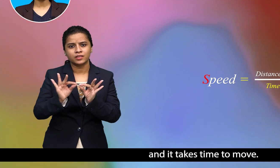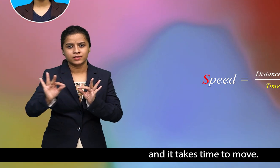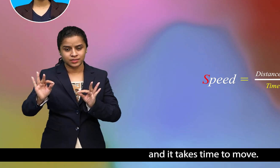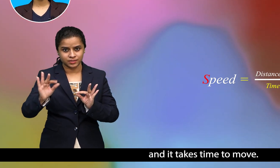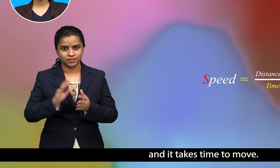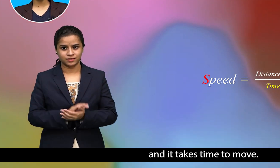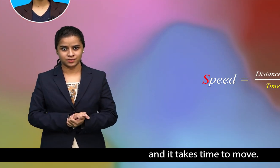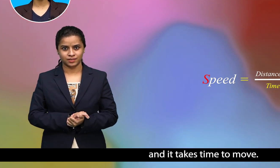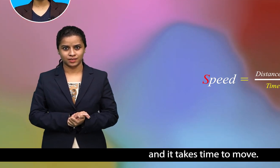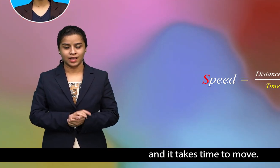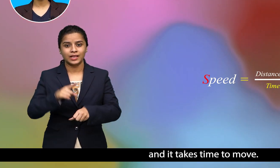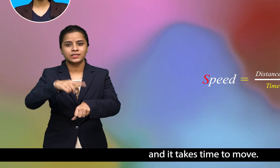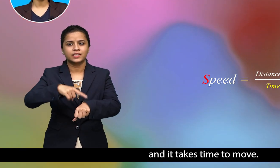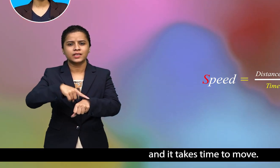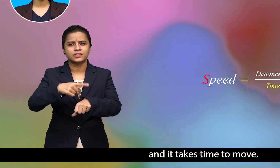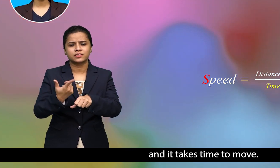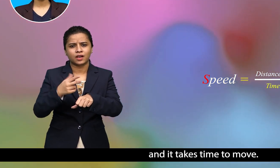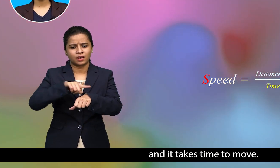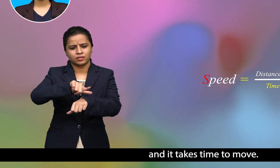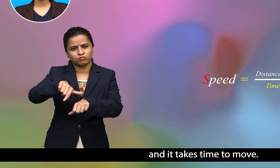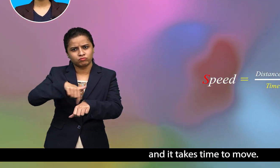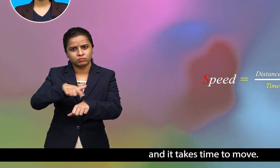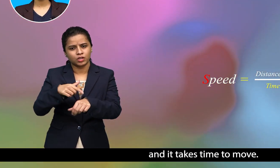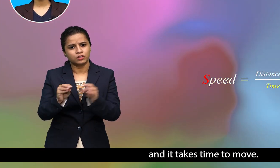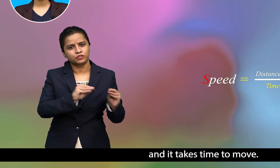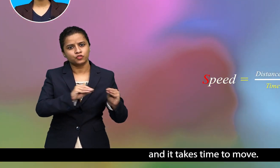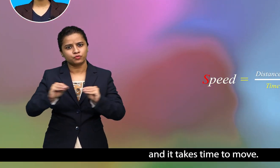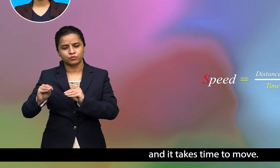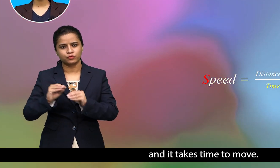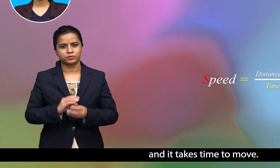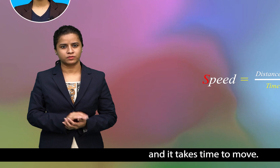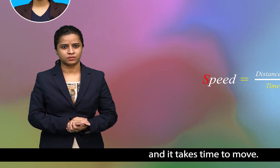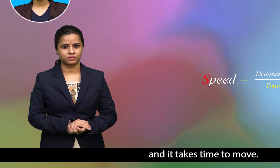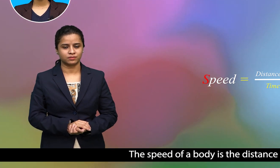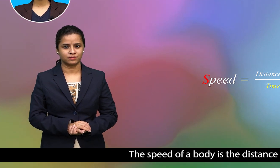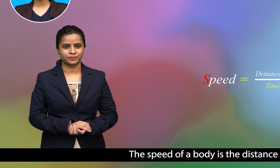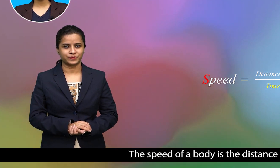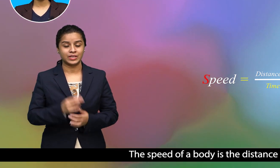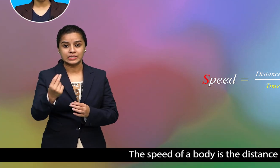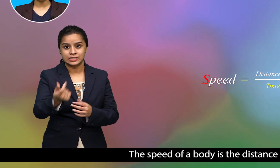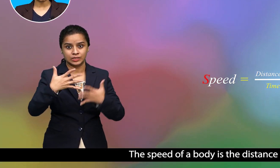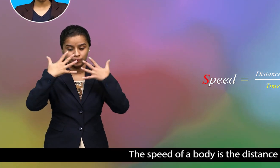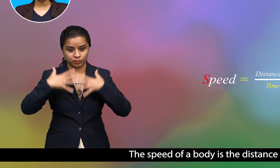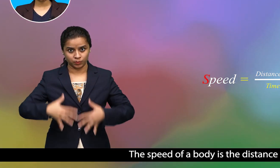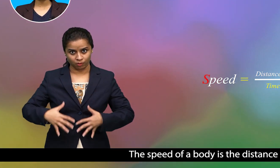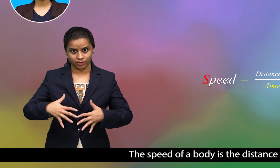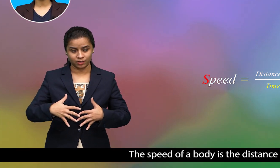it takes time to move the speed of a body is the